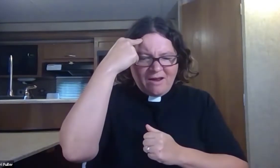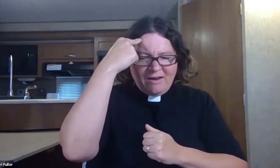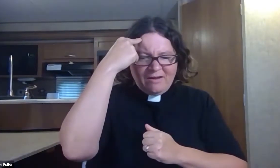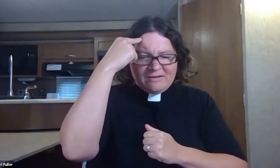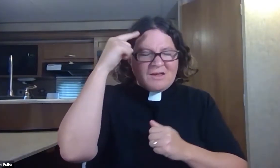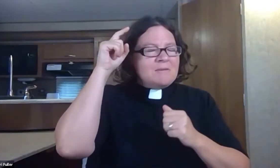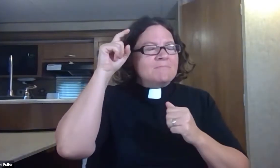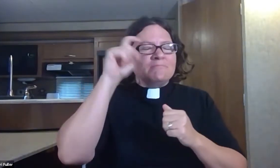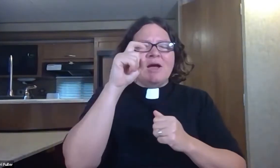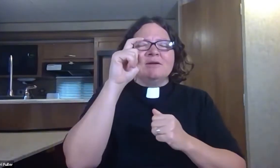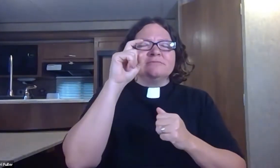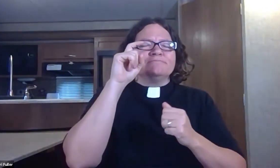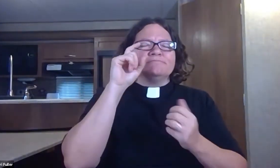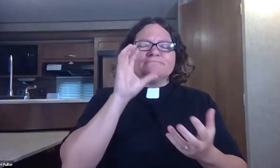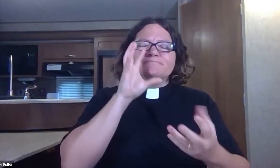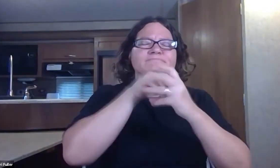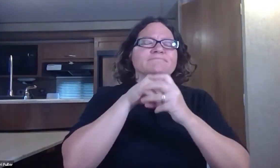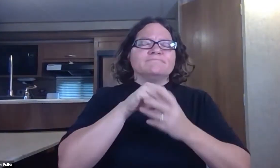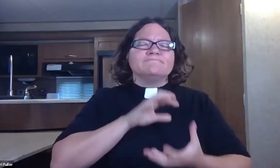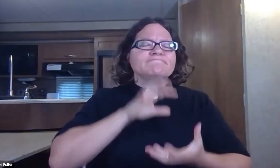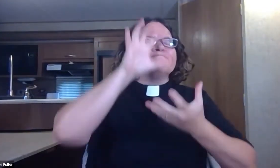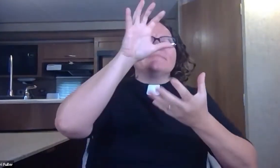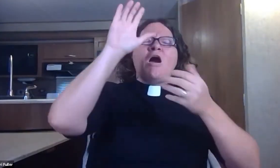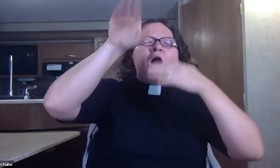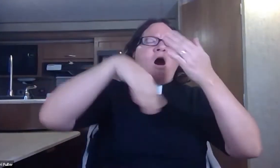With all our heart, with our soul, with our mind,